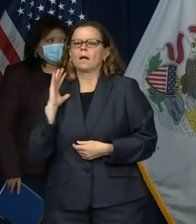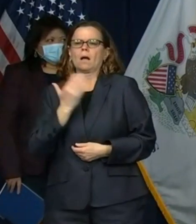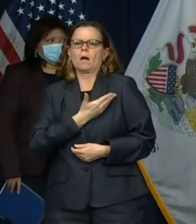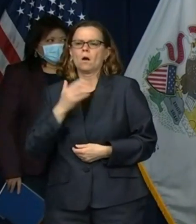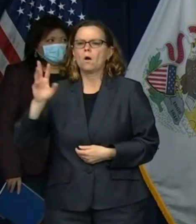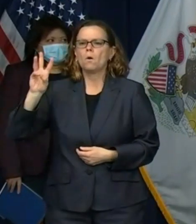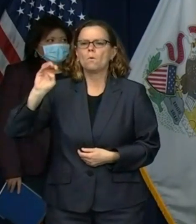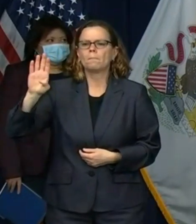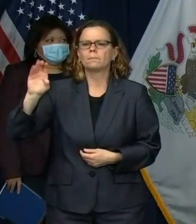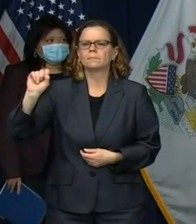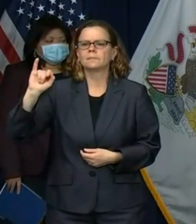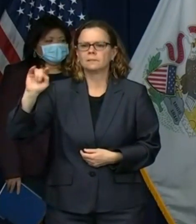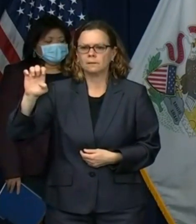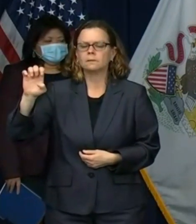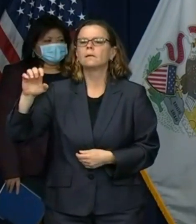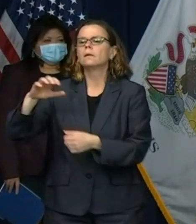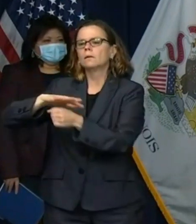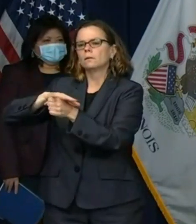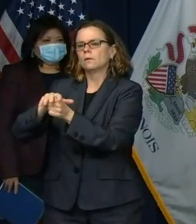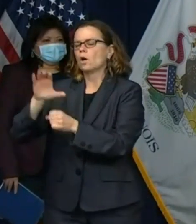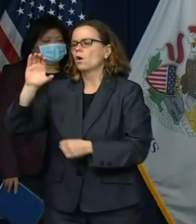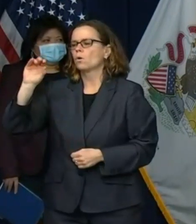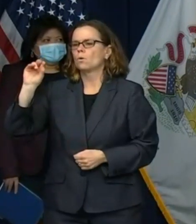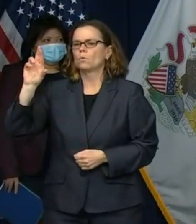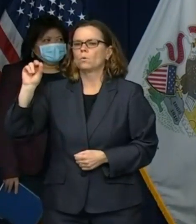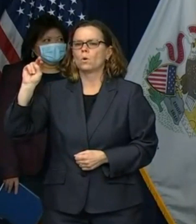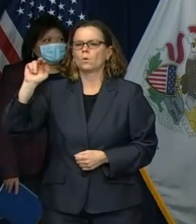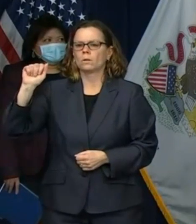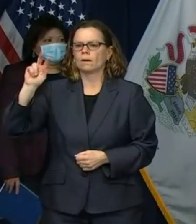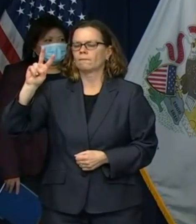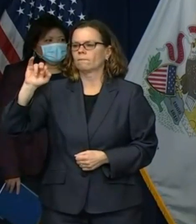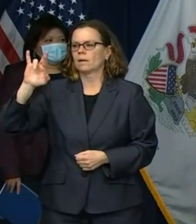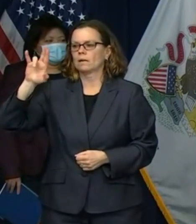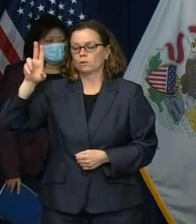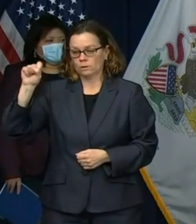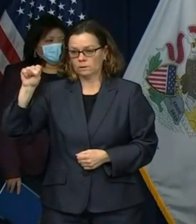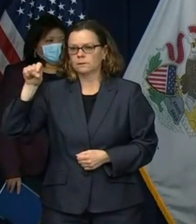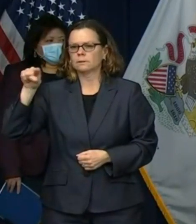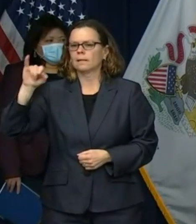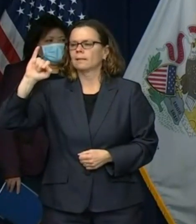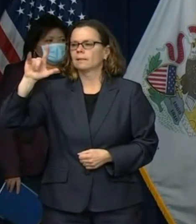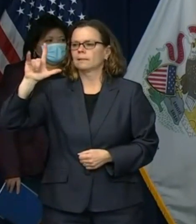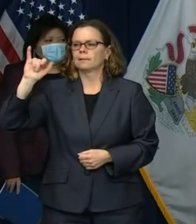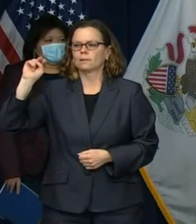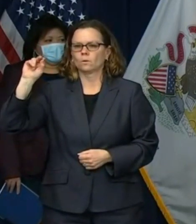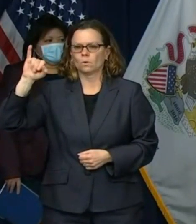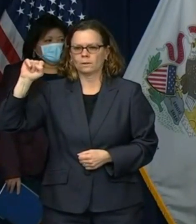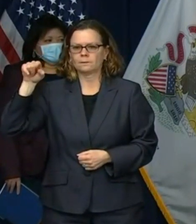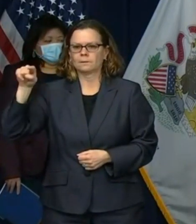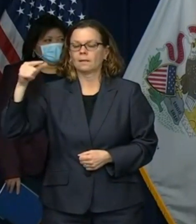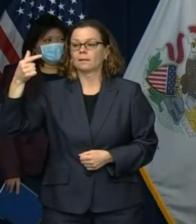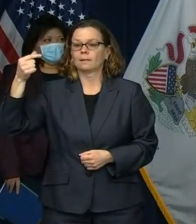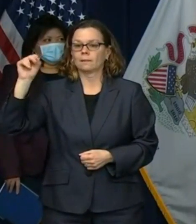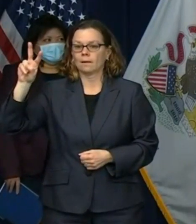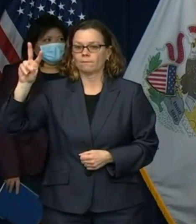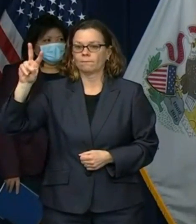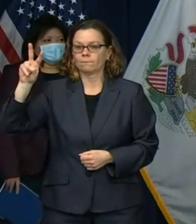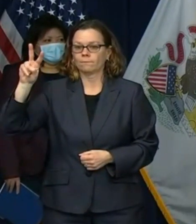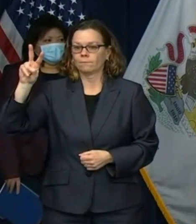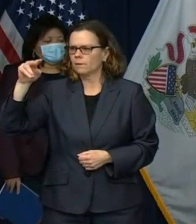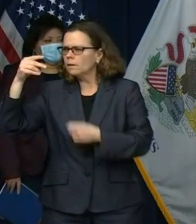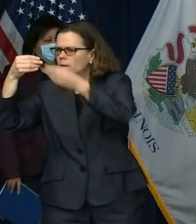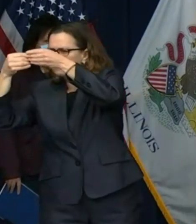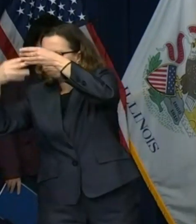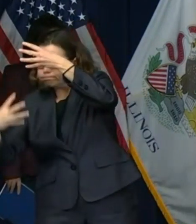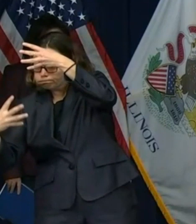.illinois.gov and click on volunteer opportunities thank you and now i'd like to turn